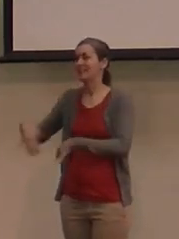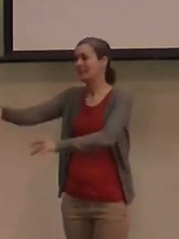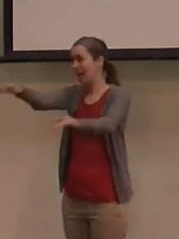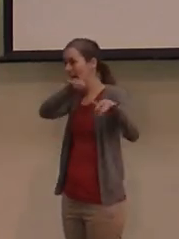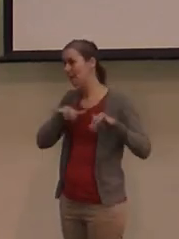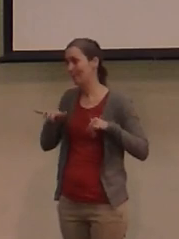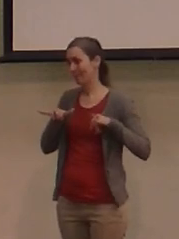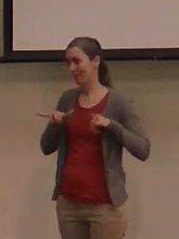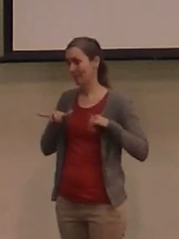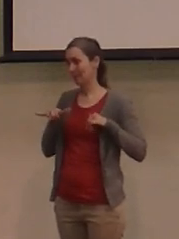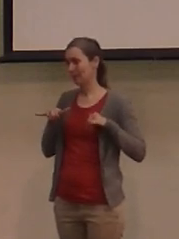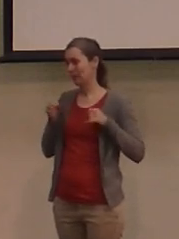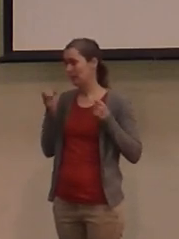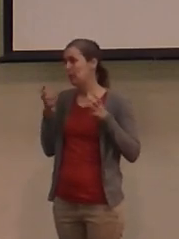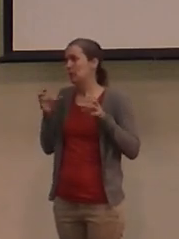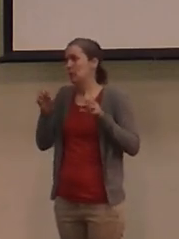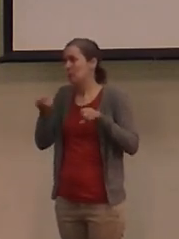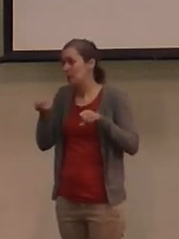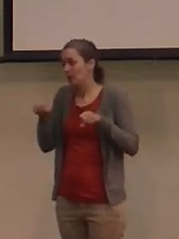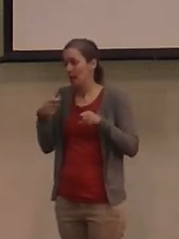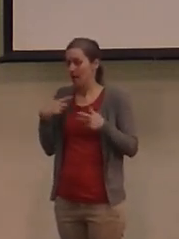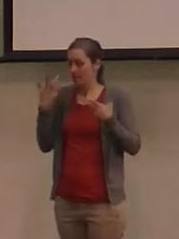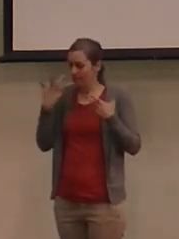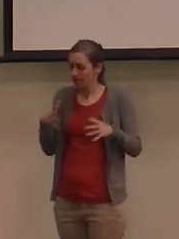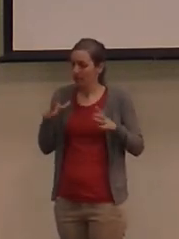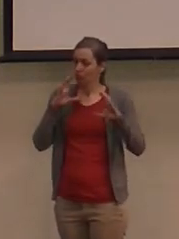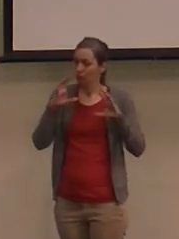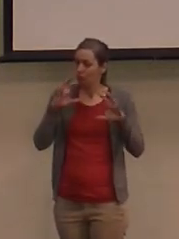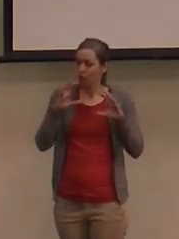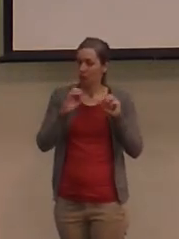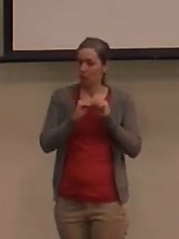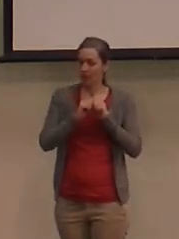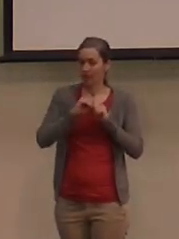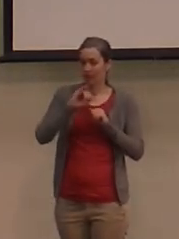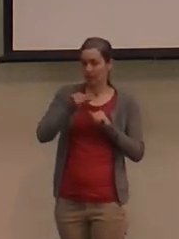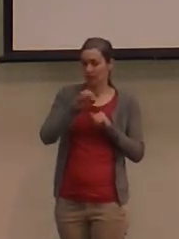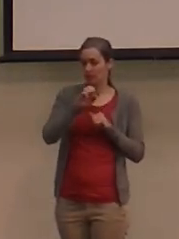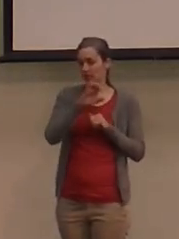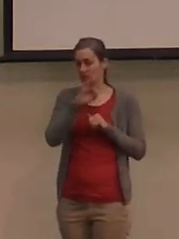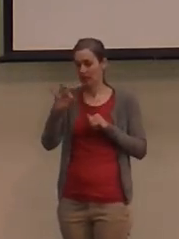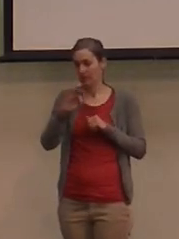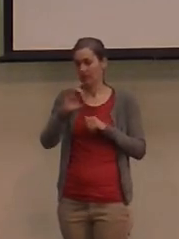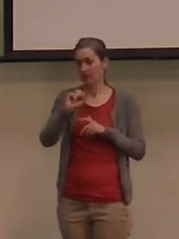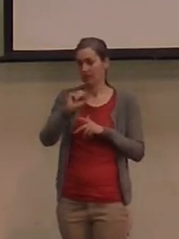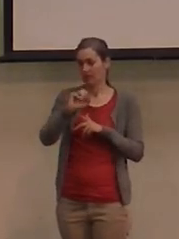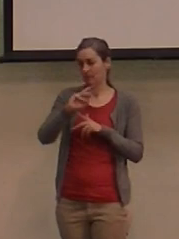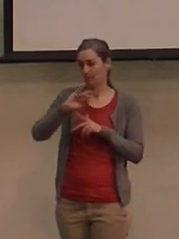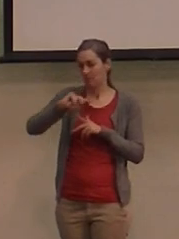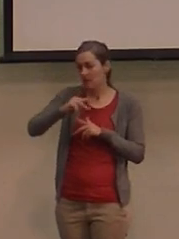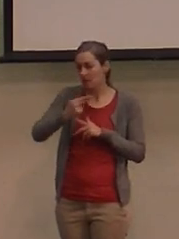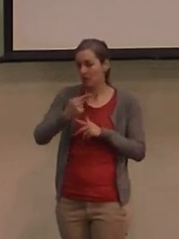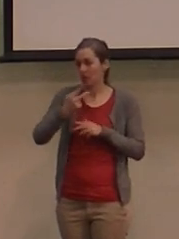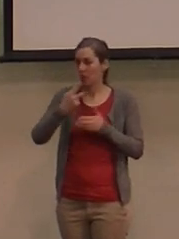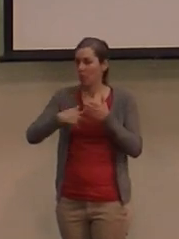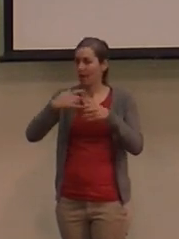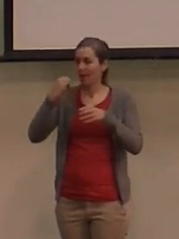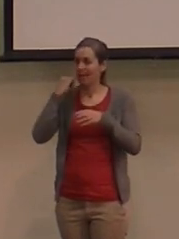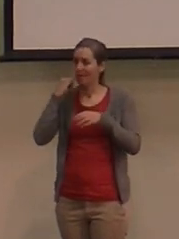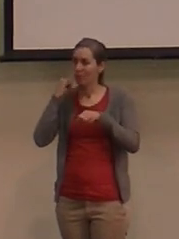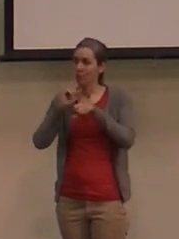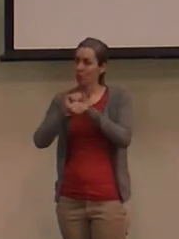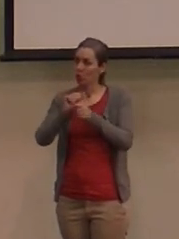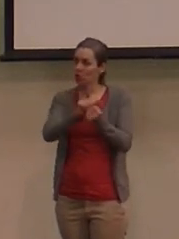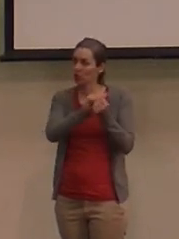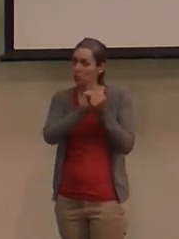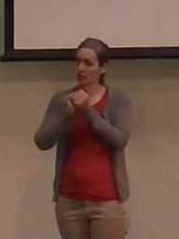I've already had some conversation with Jeff Smith about what if we work together, aim and disciple trips